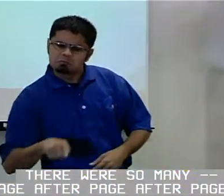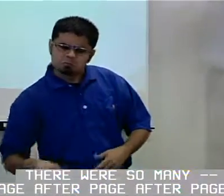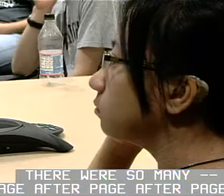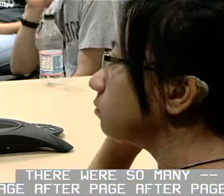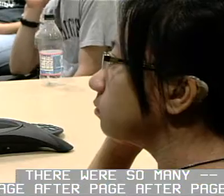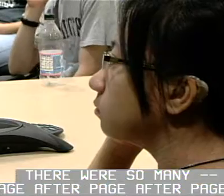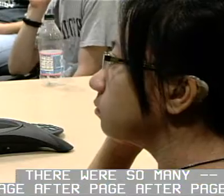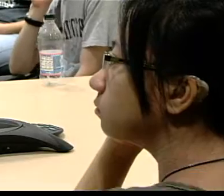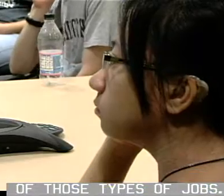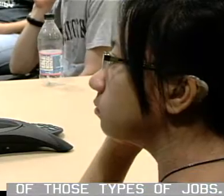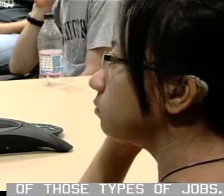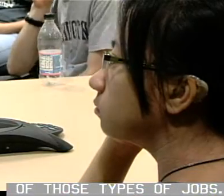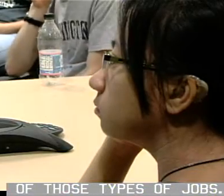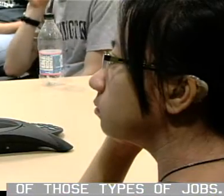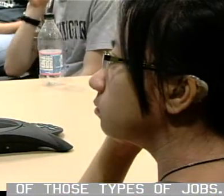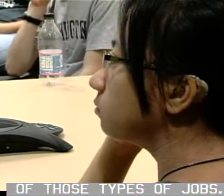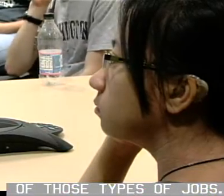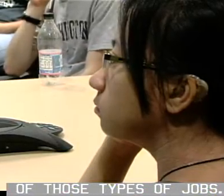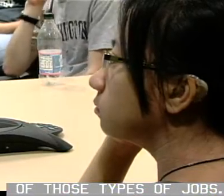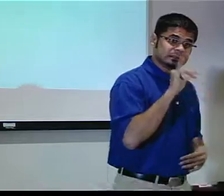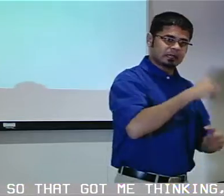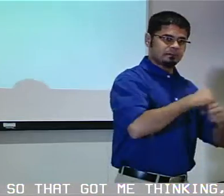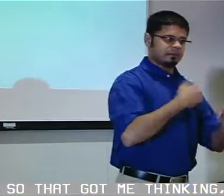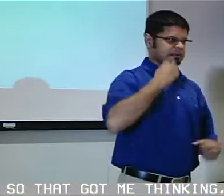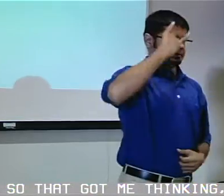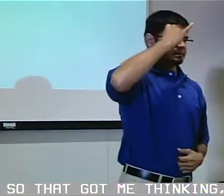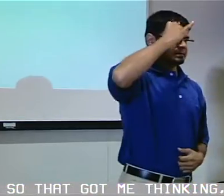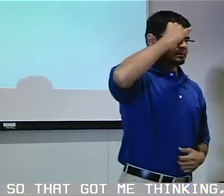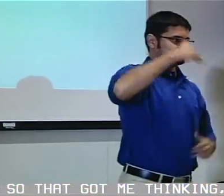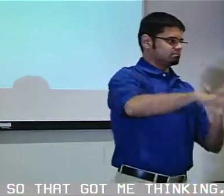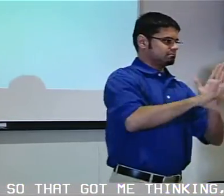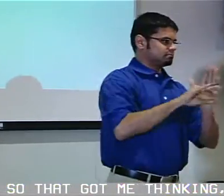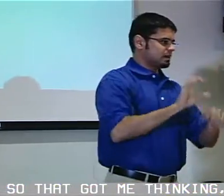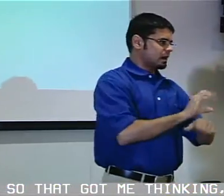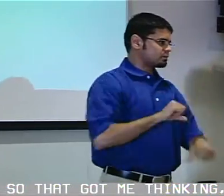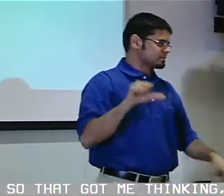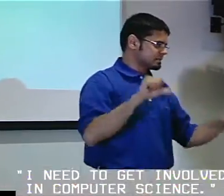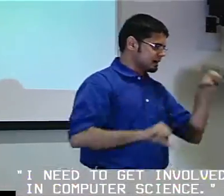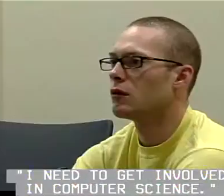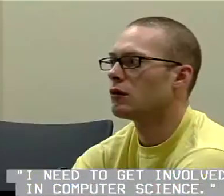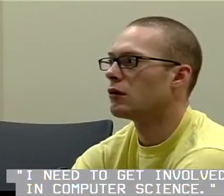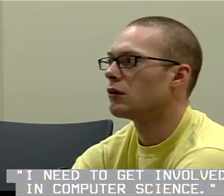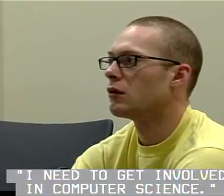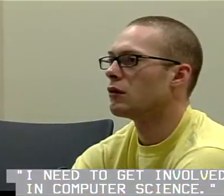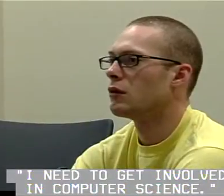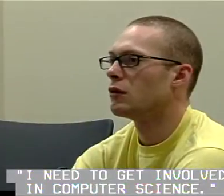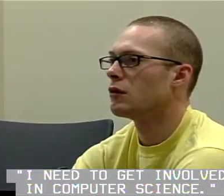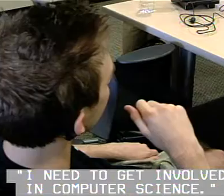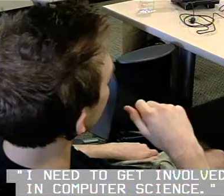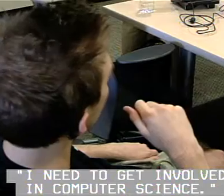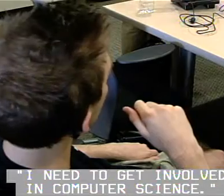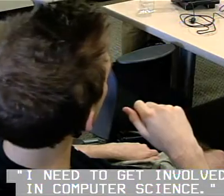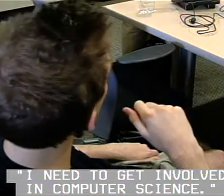after page after those types of jobs. So that got me thinking, I need to get involved in computer science.